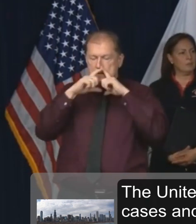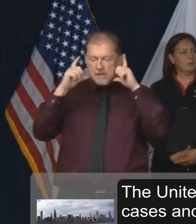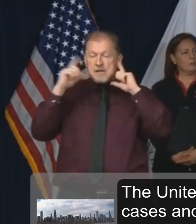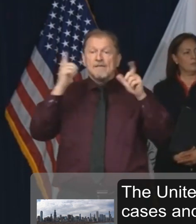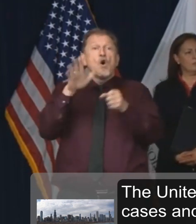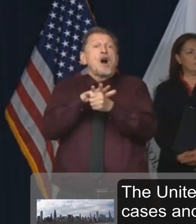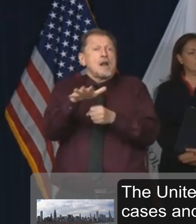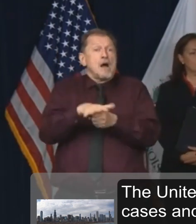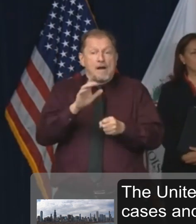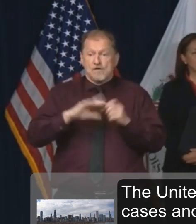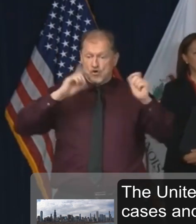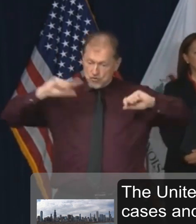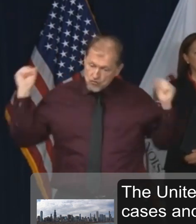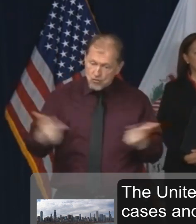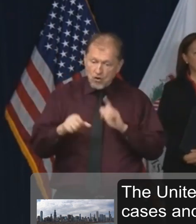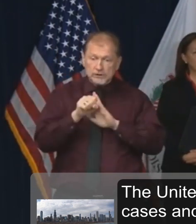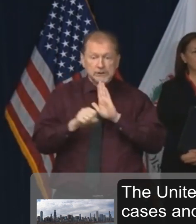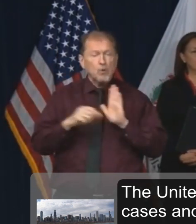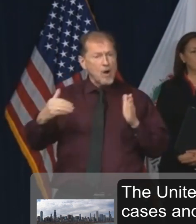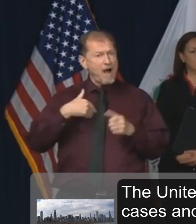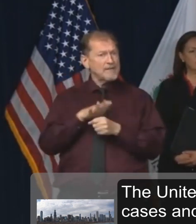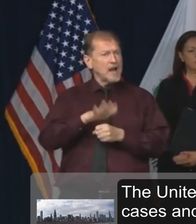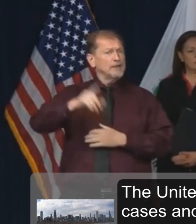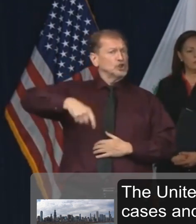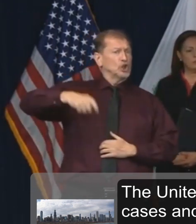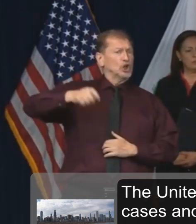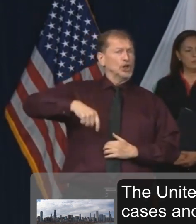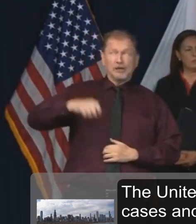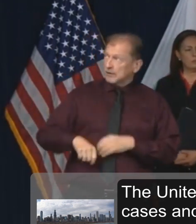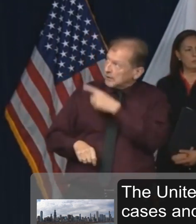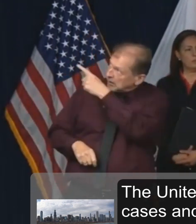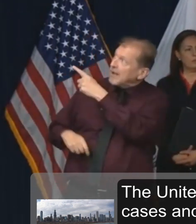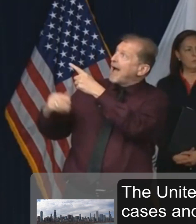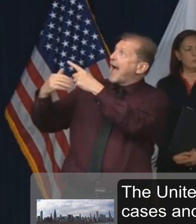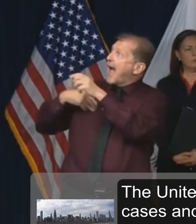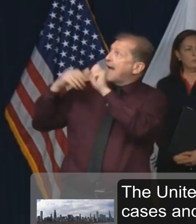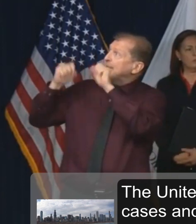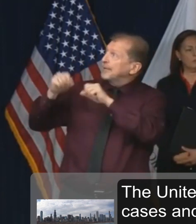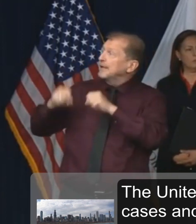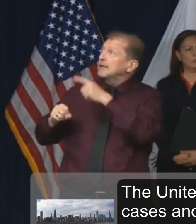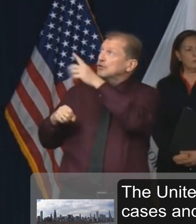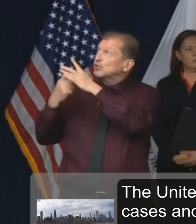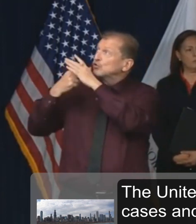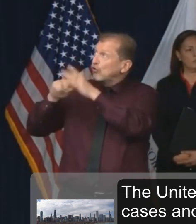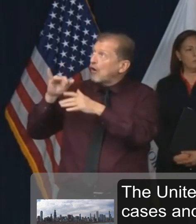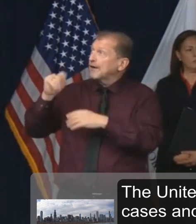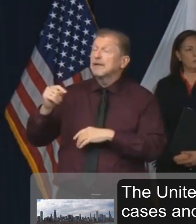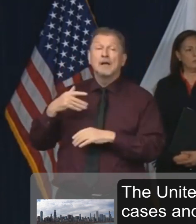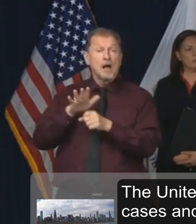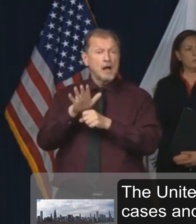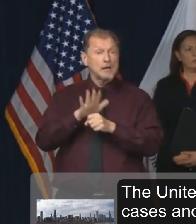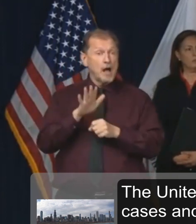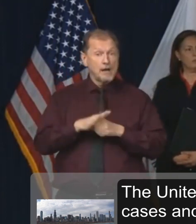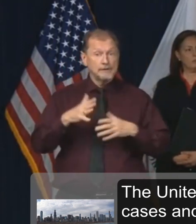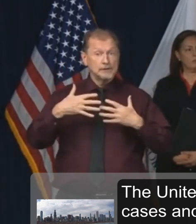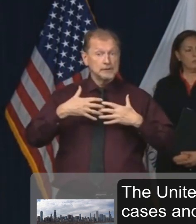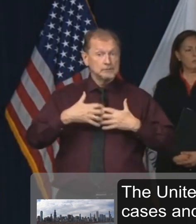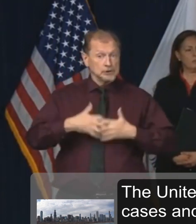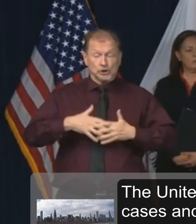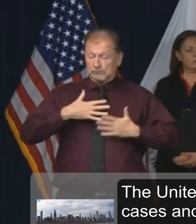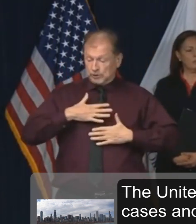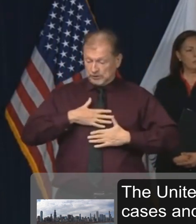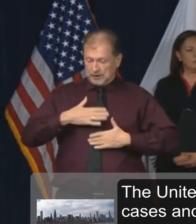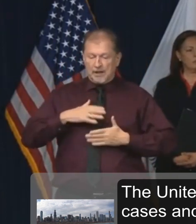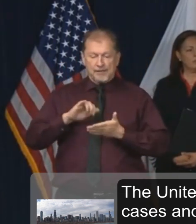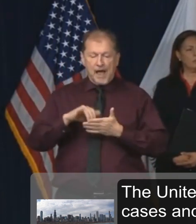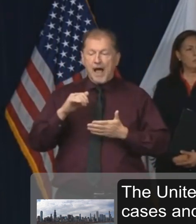we have enough of it in every state as we need it. And we have the ability, we had the ability to produce enough ventilators so that we could